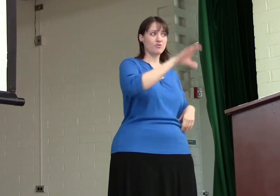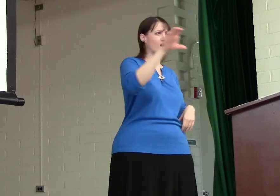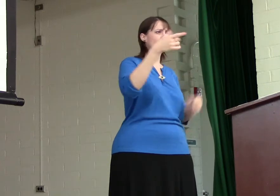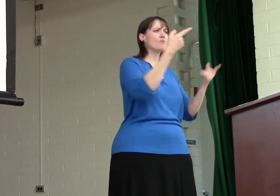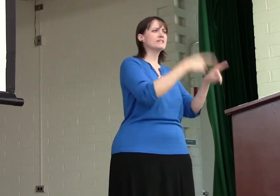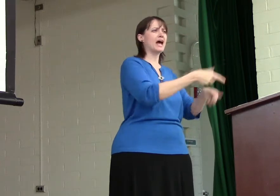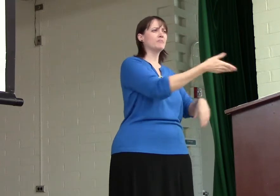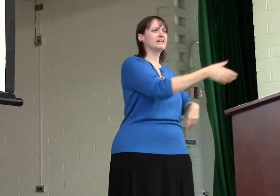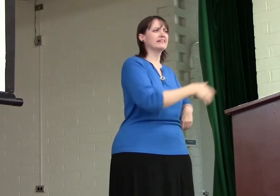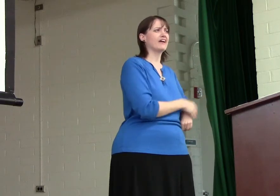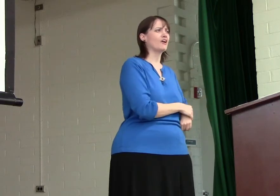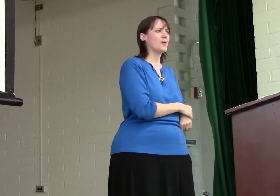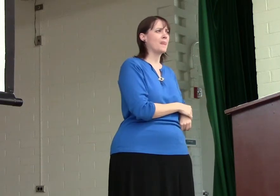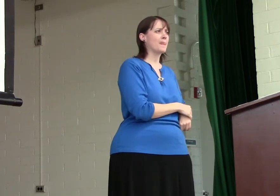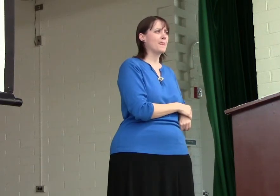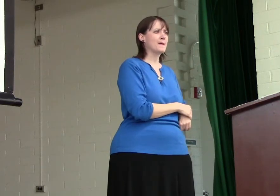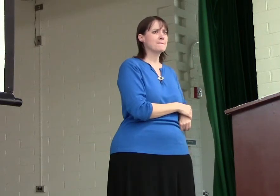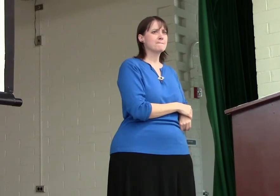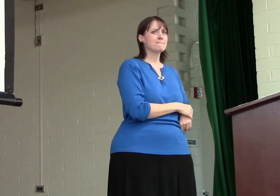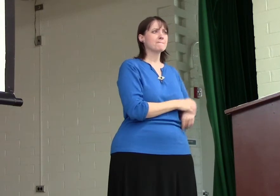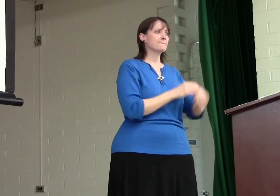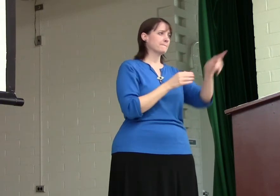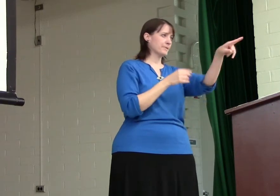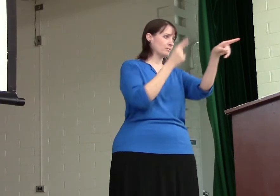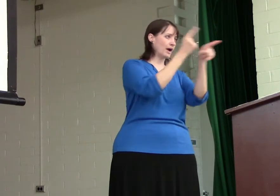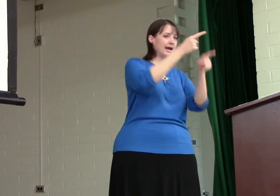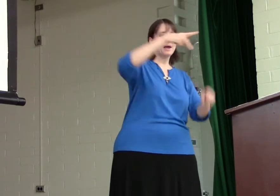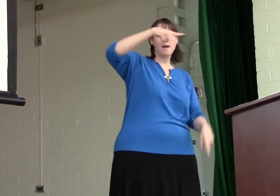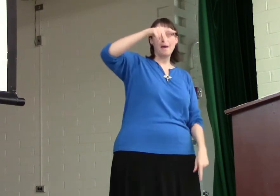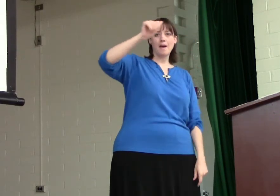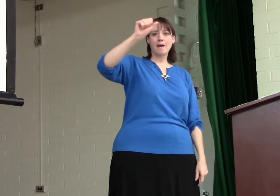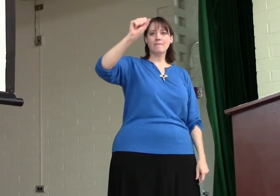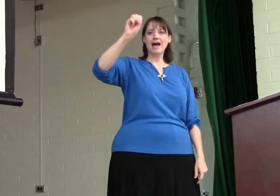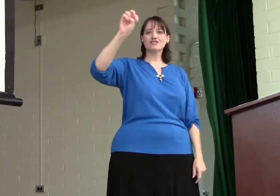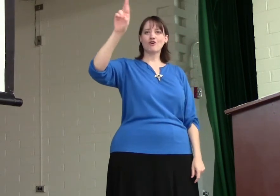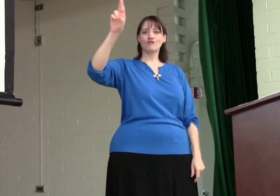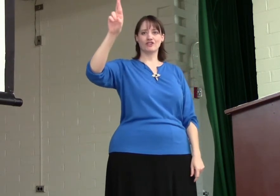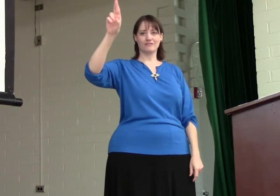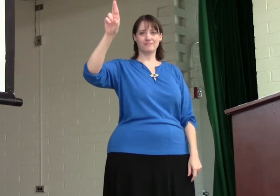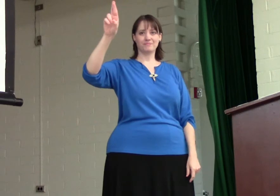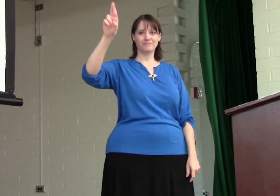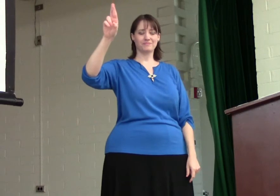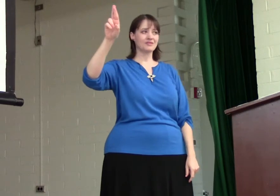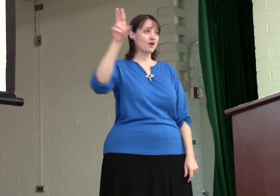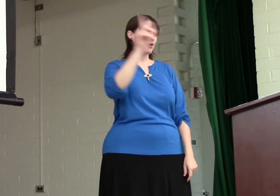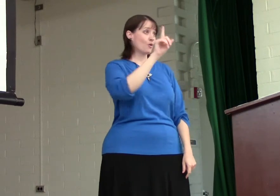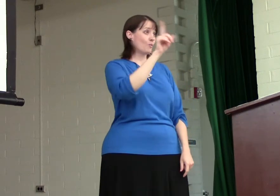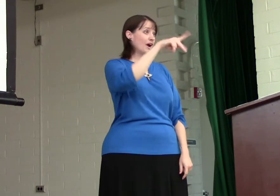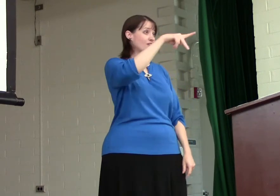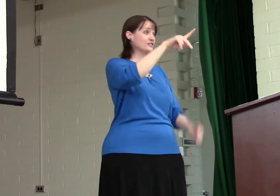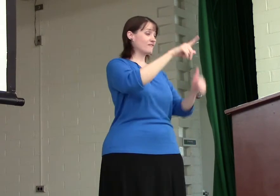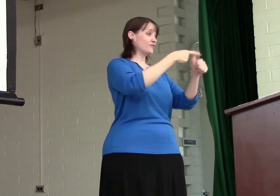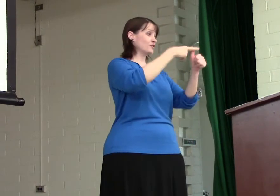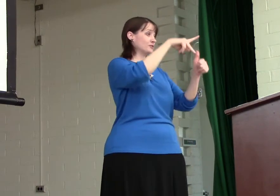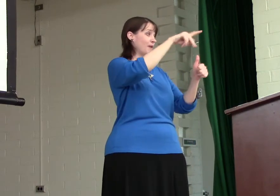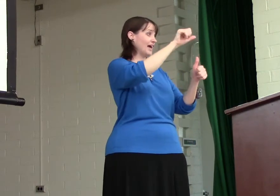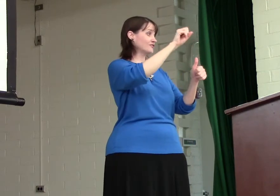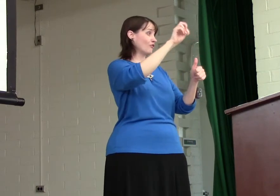cross? What was happening there? Right. Passover. Where is the first Passover?